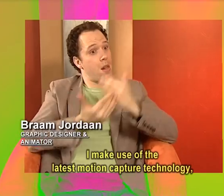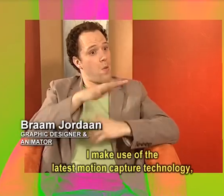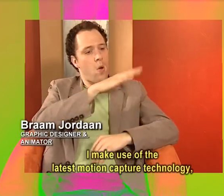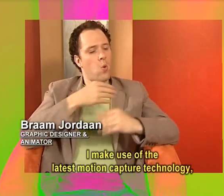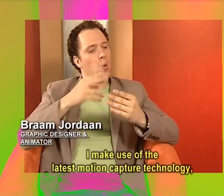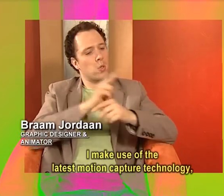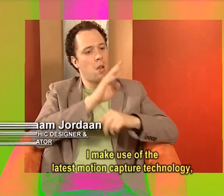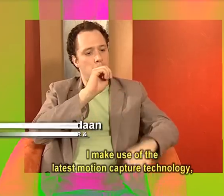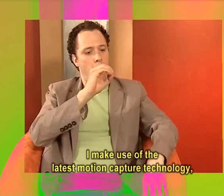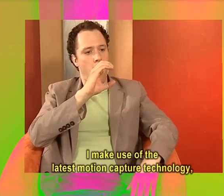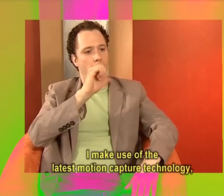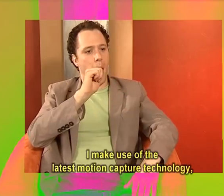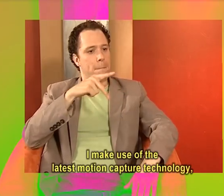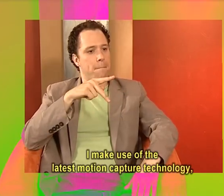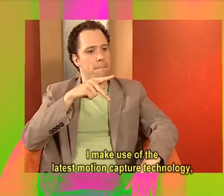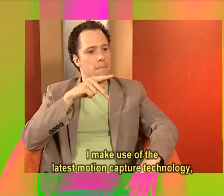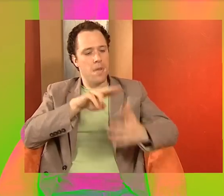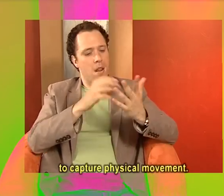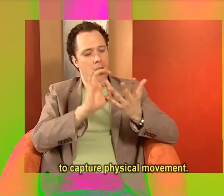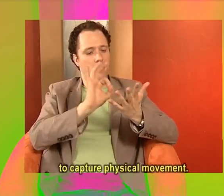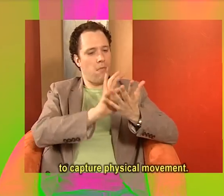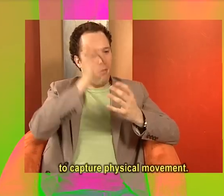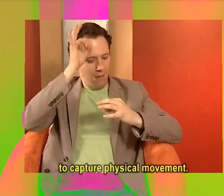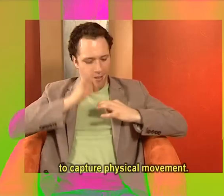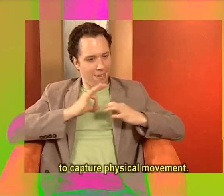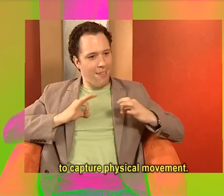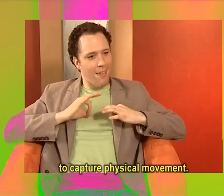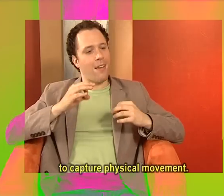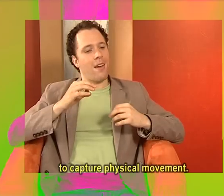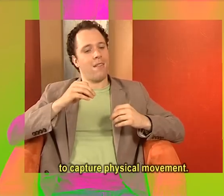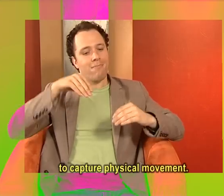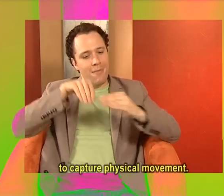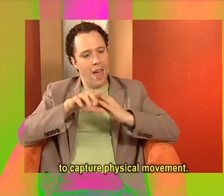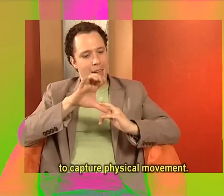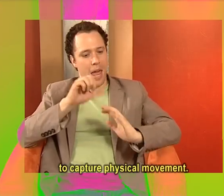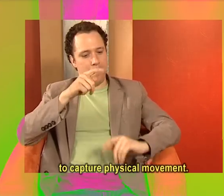I make use of the latest motion capture technology to capture physical movement.